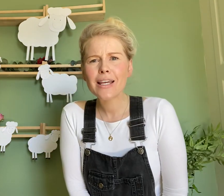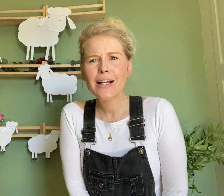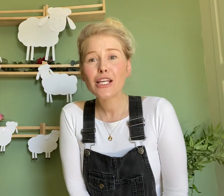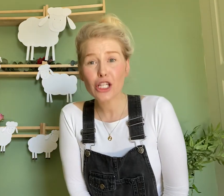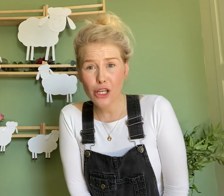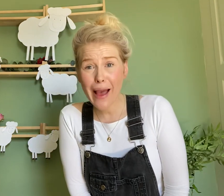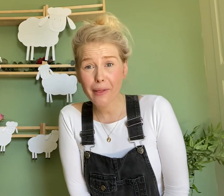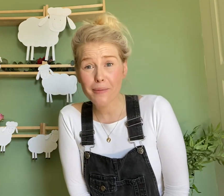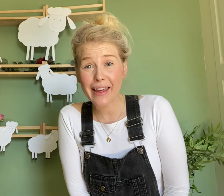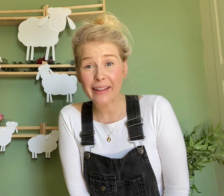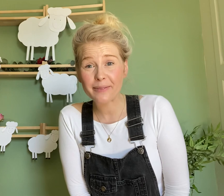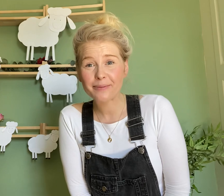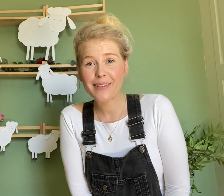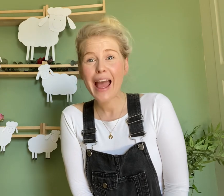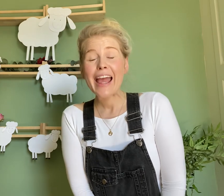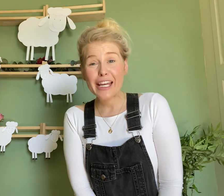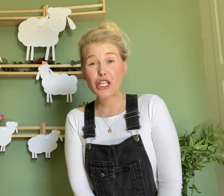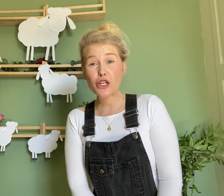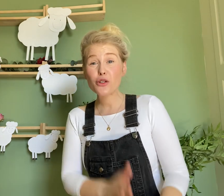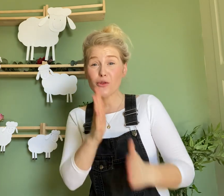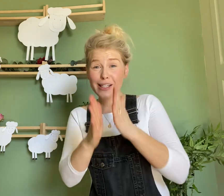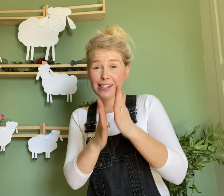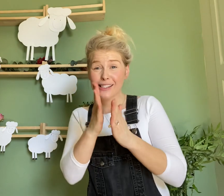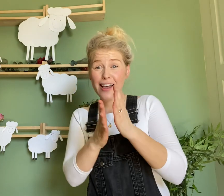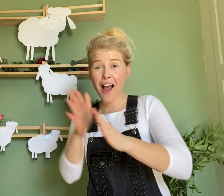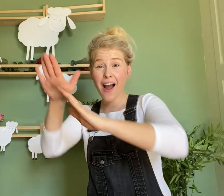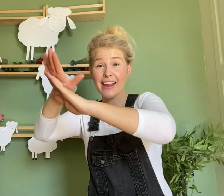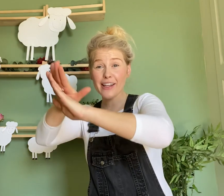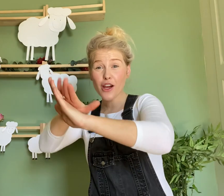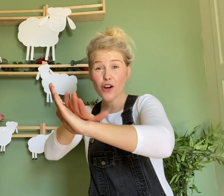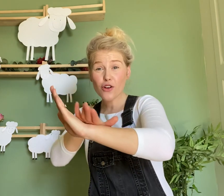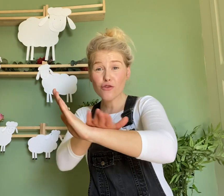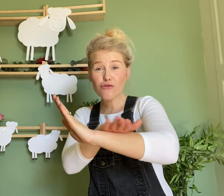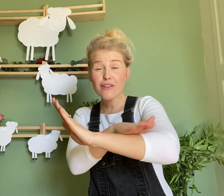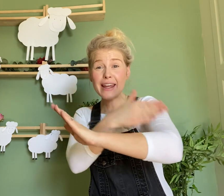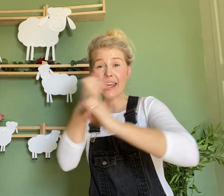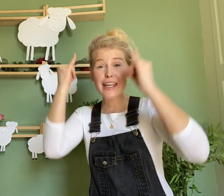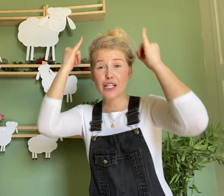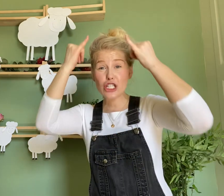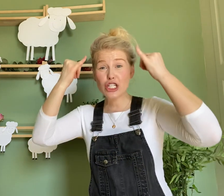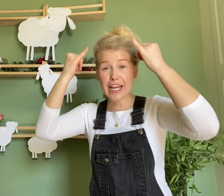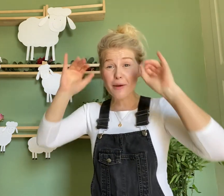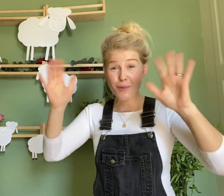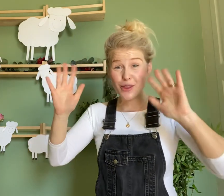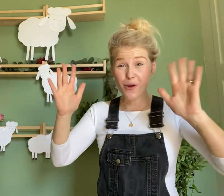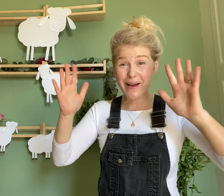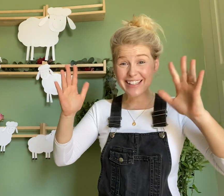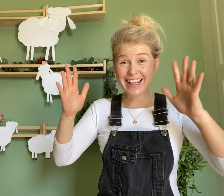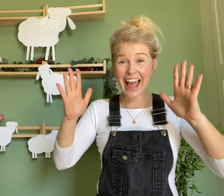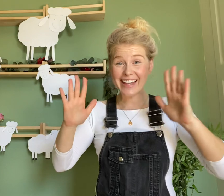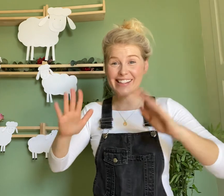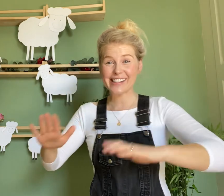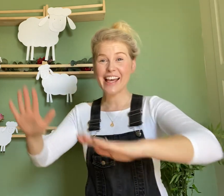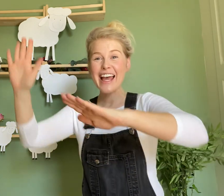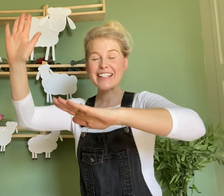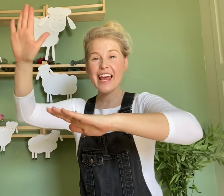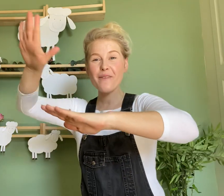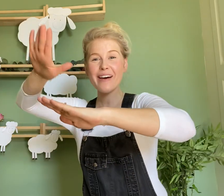Can you help me? Can you sign green sheep with your magic hands? Take one